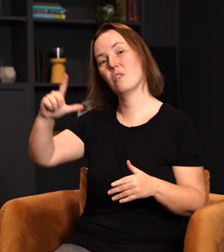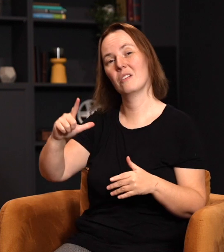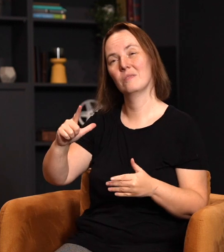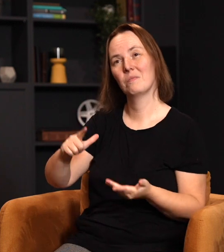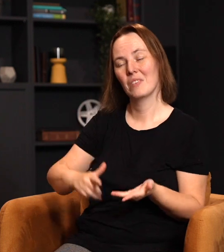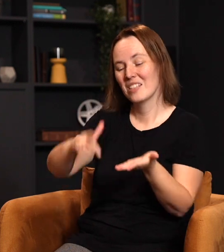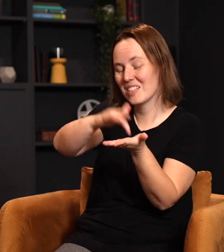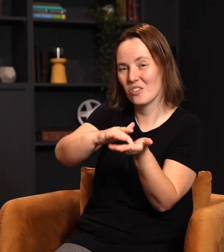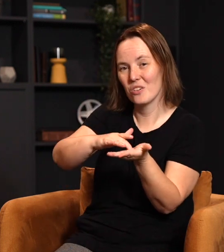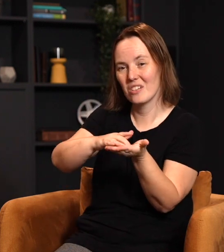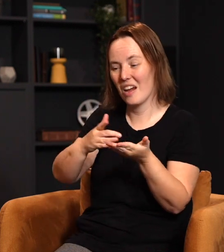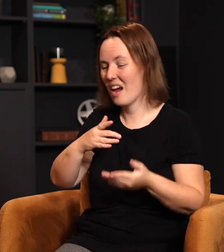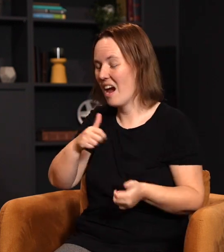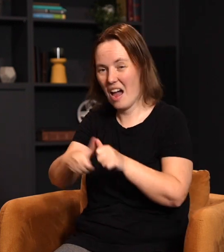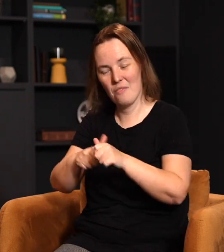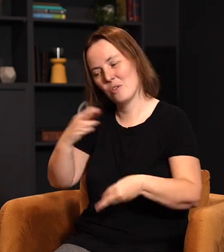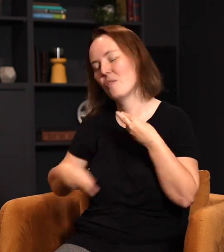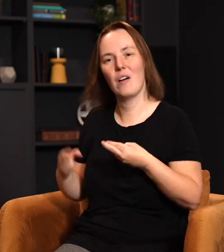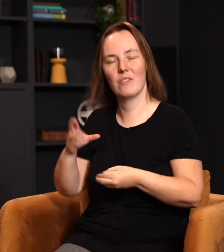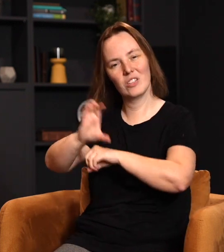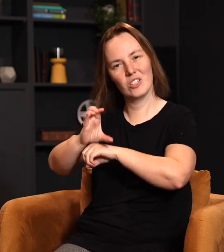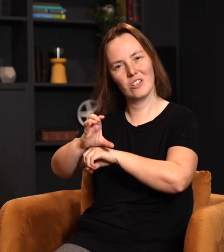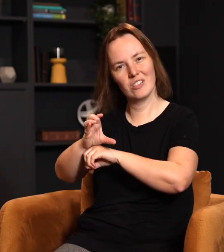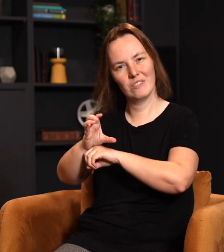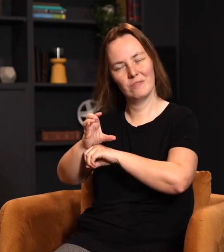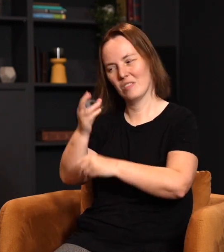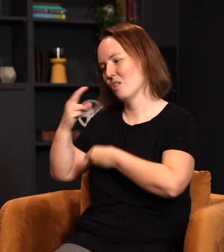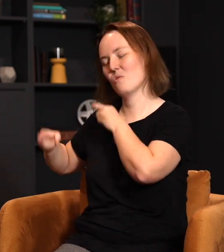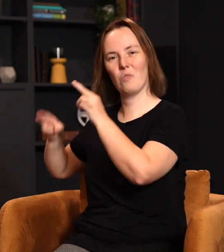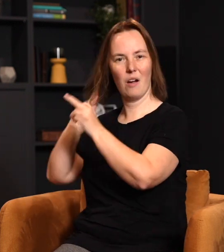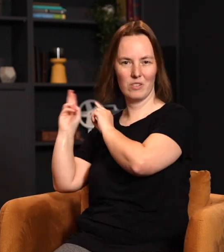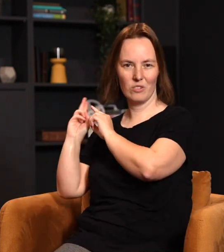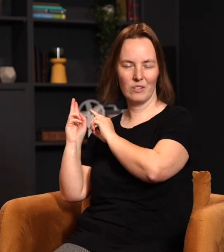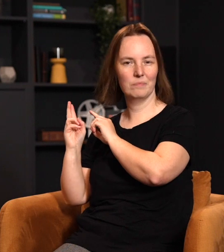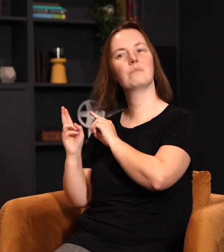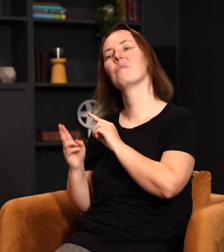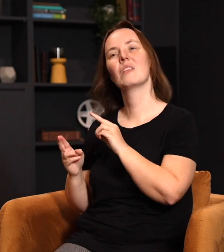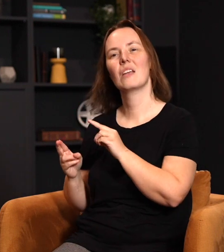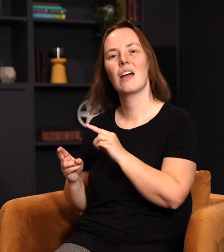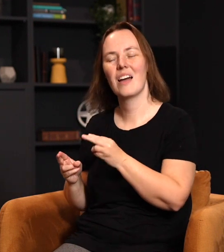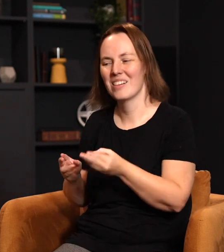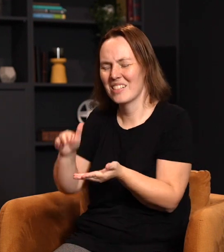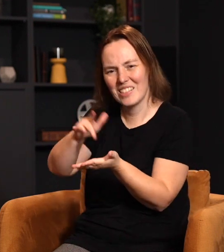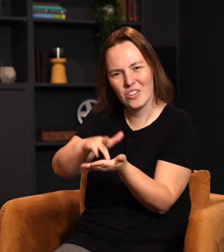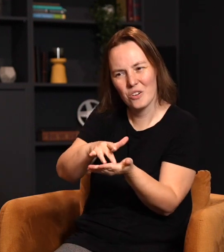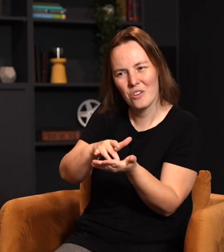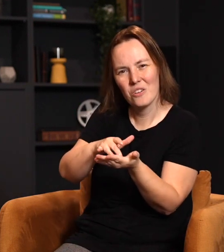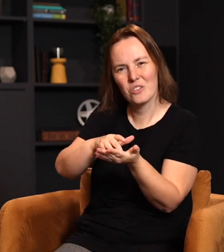being central to every revival in the church down through the ages, and it's not a coincidence in what God is doing again in his body around the world and in